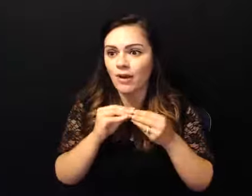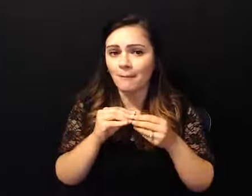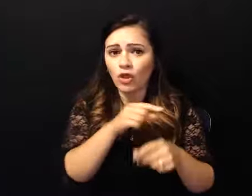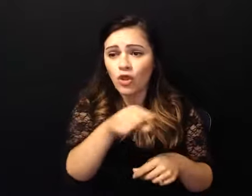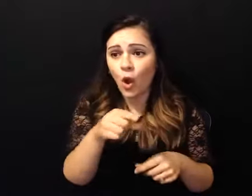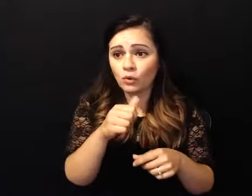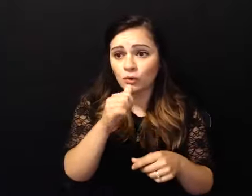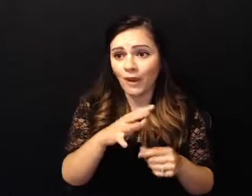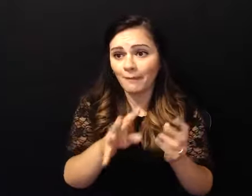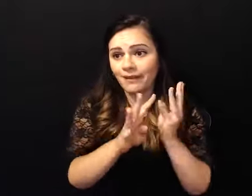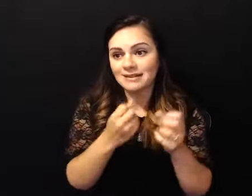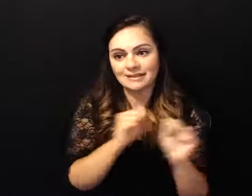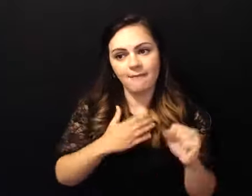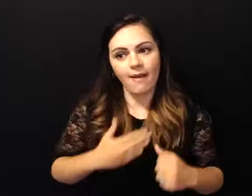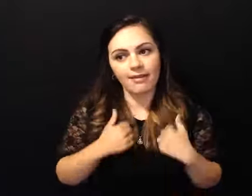they came up and they said hi my name is mickey